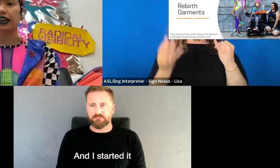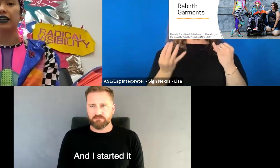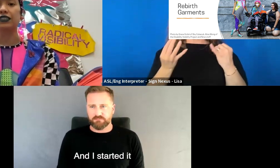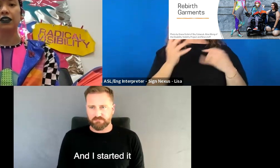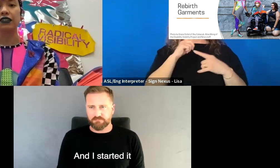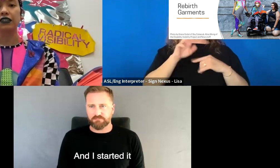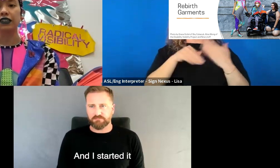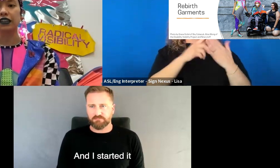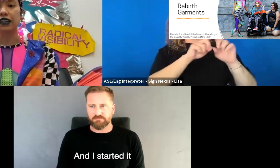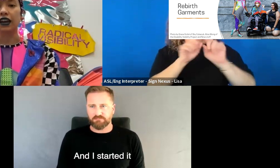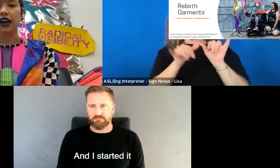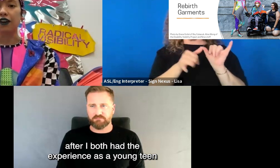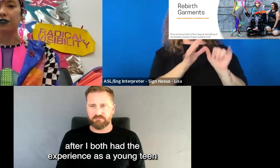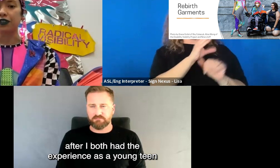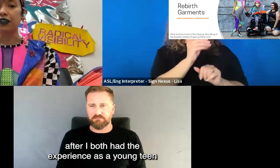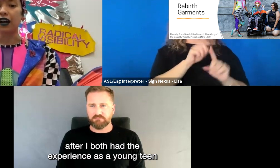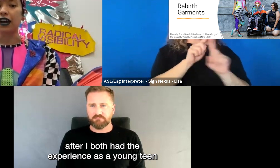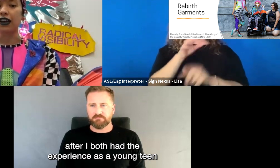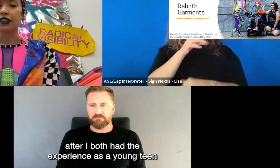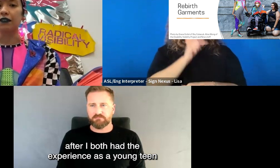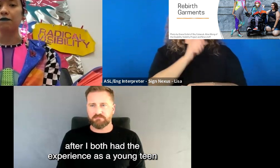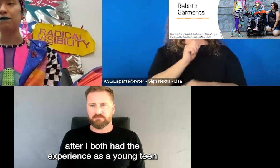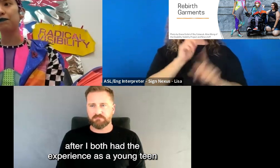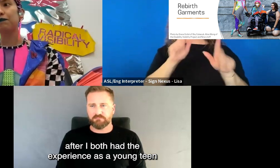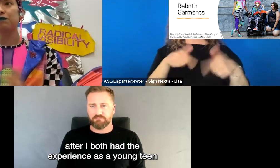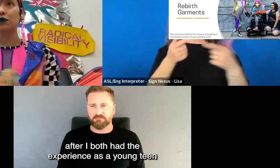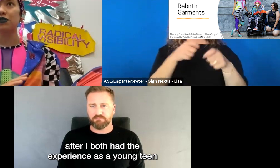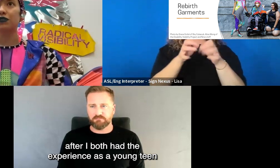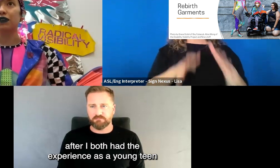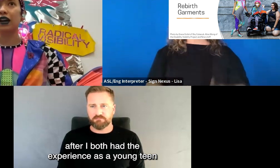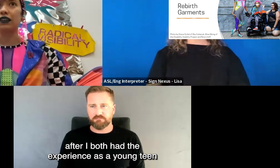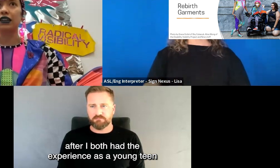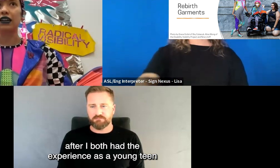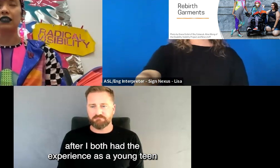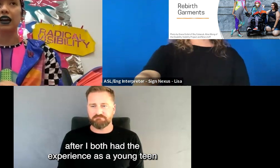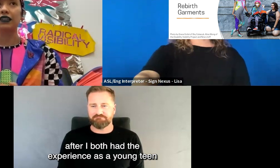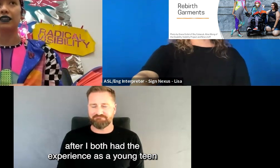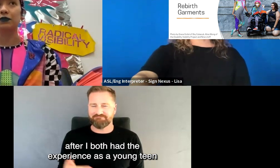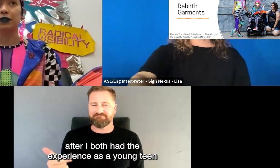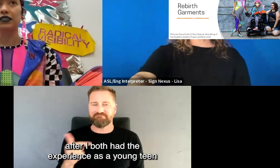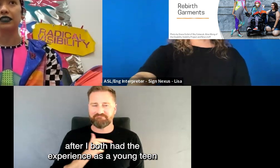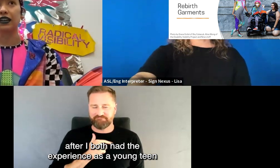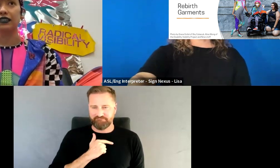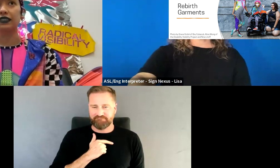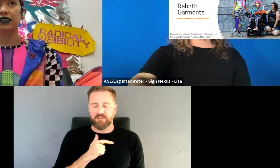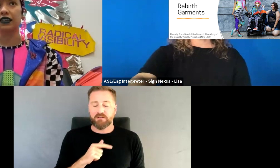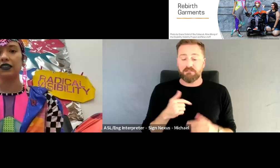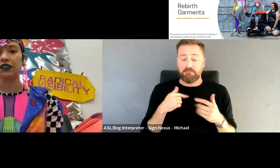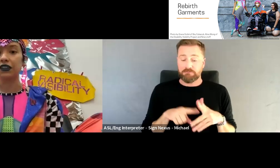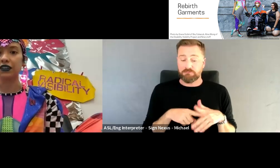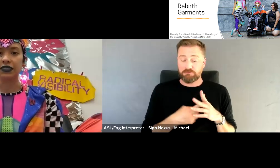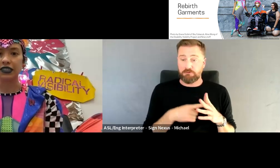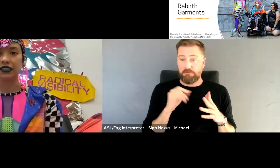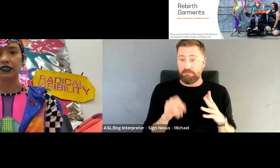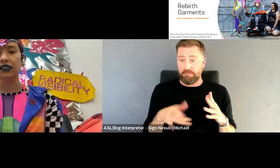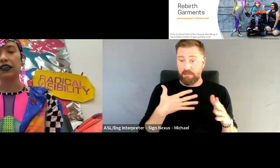And I started it after I both had the experience as a